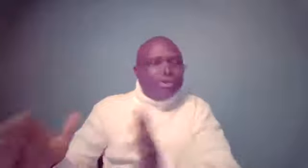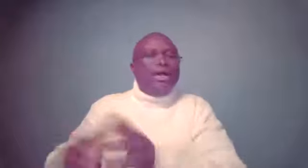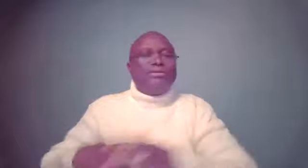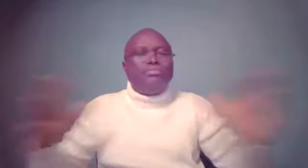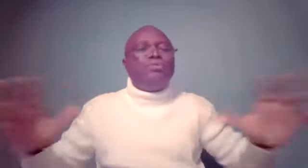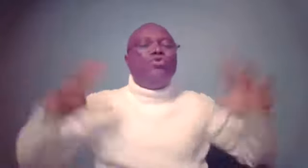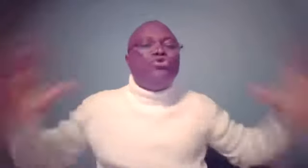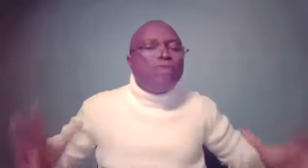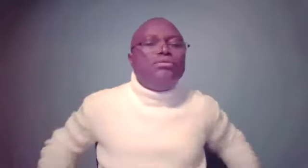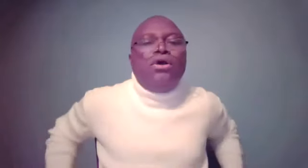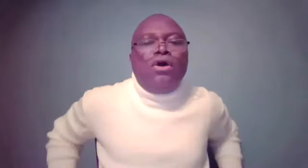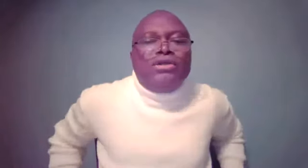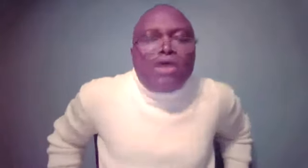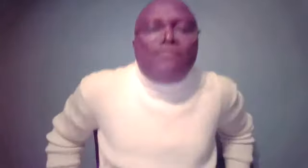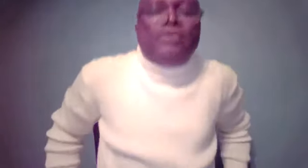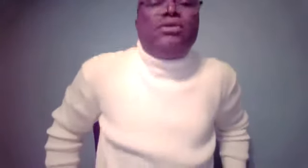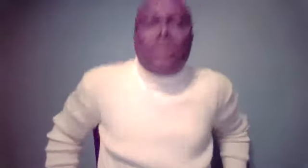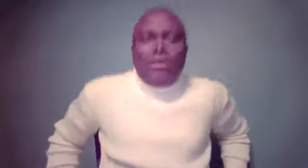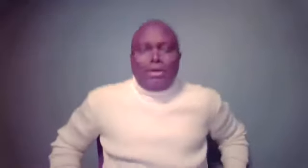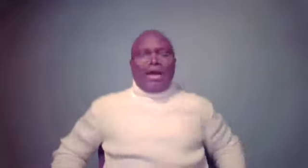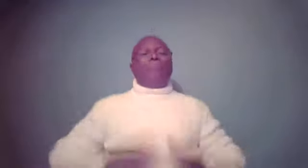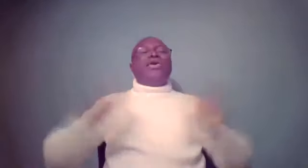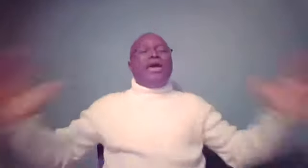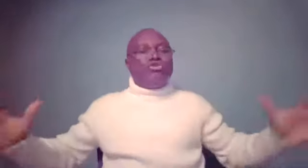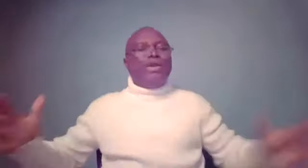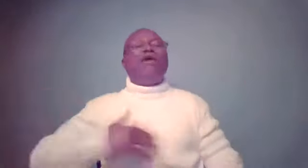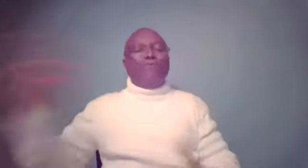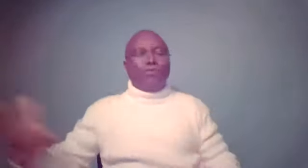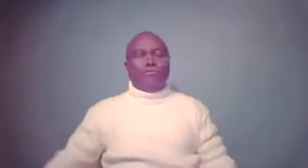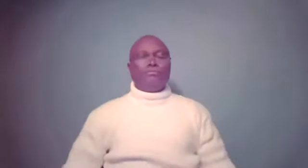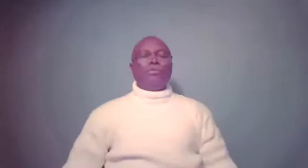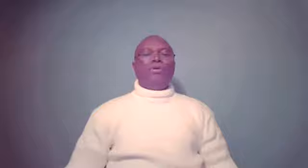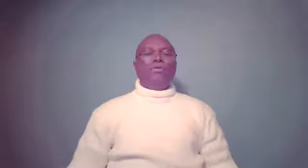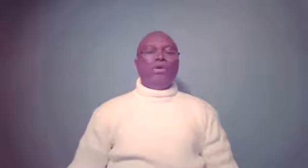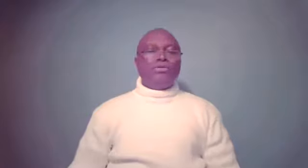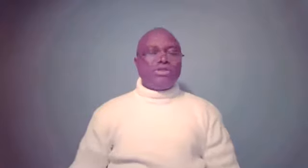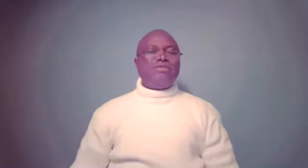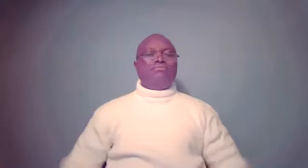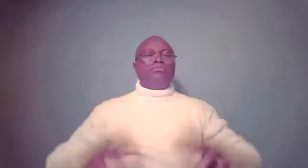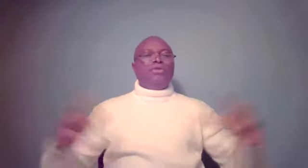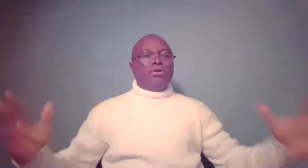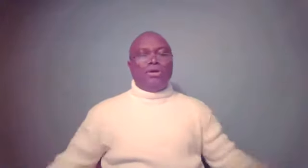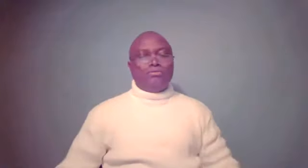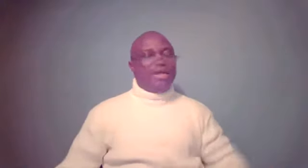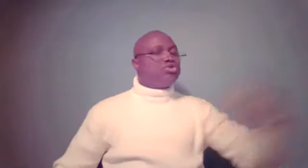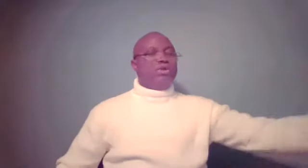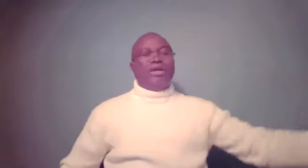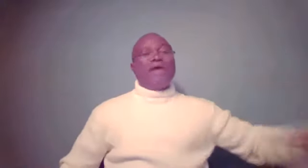looking at people who don't, on the surface, appear to be helpful. We see them, uh, naturally as